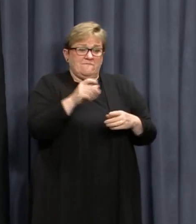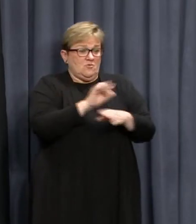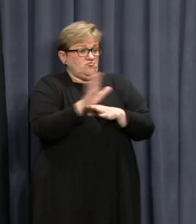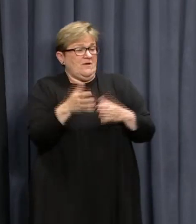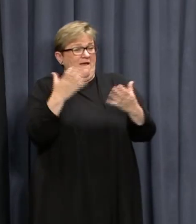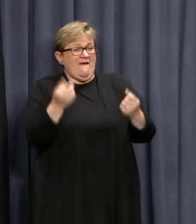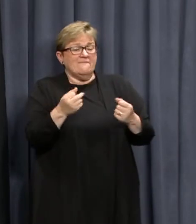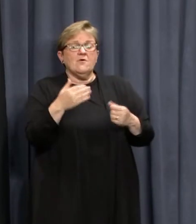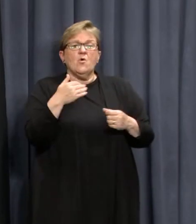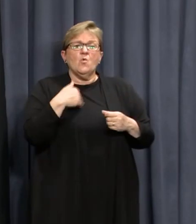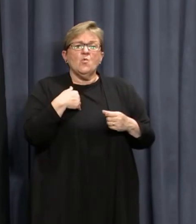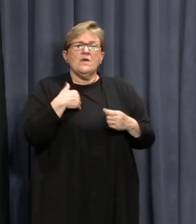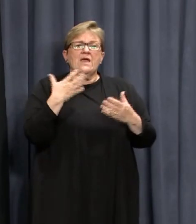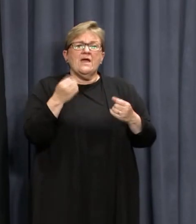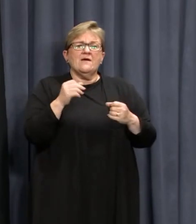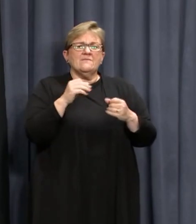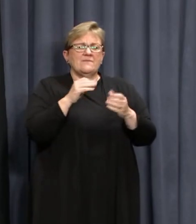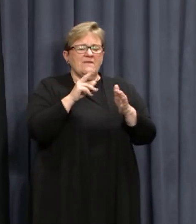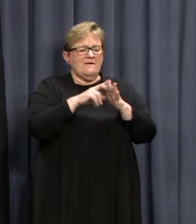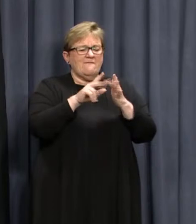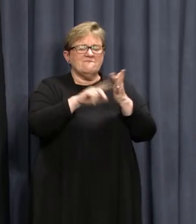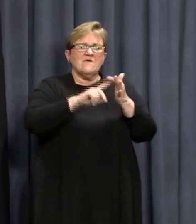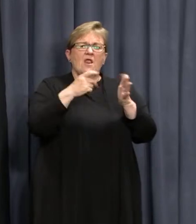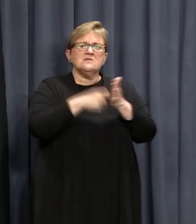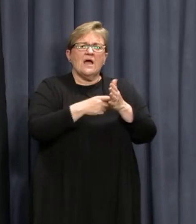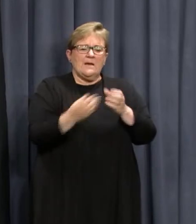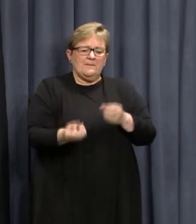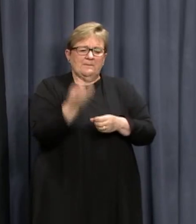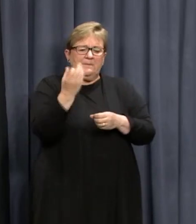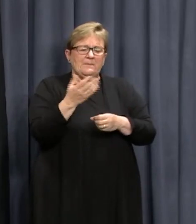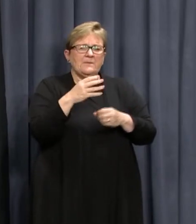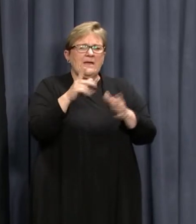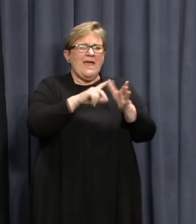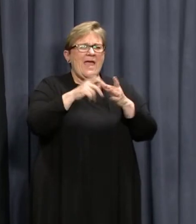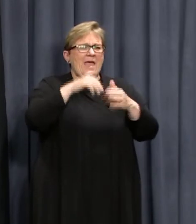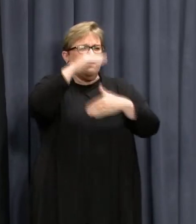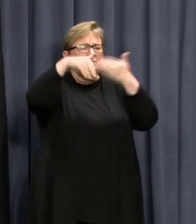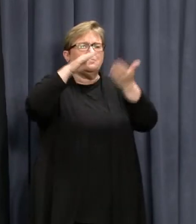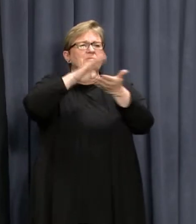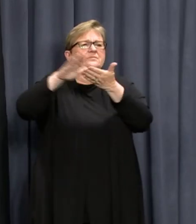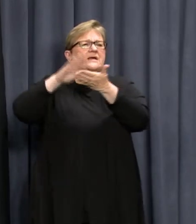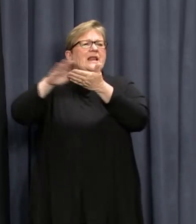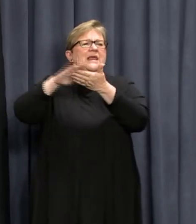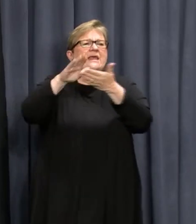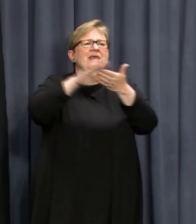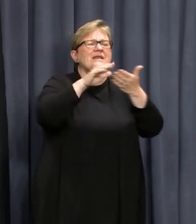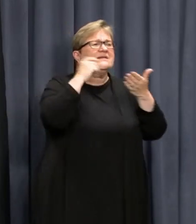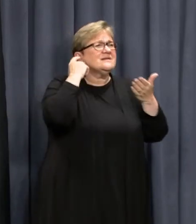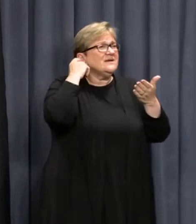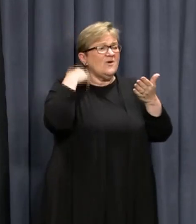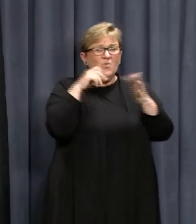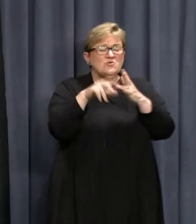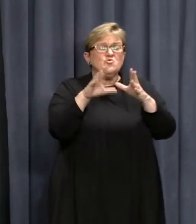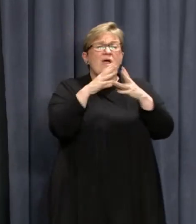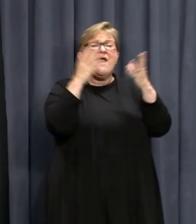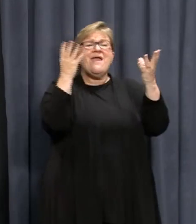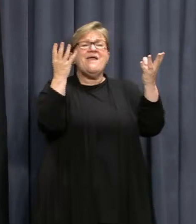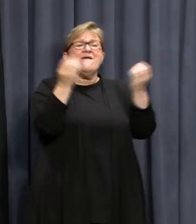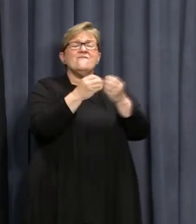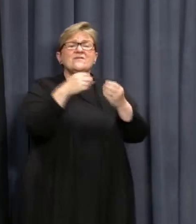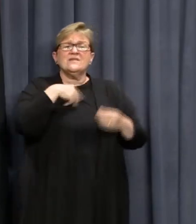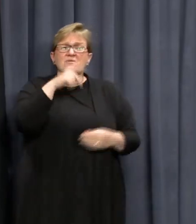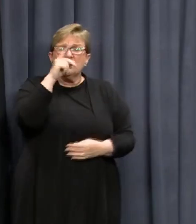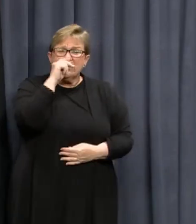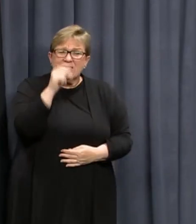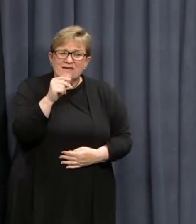positive, we put in place what's called HEPA filters in their rooms so that it purifies the air. We're doing everything we possibly